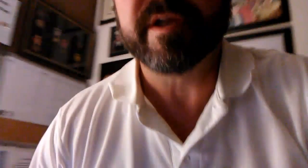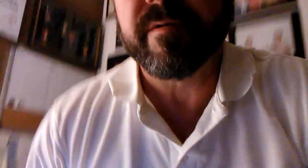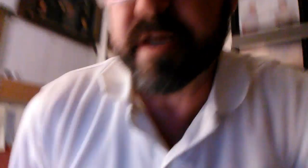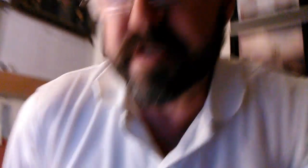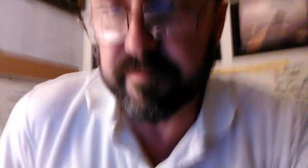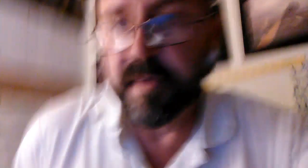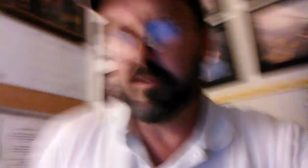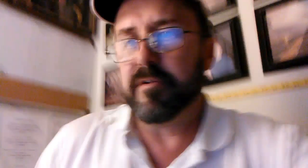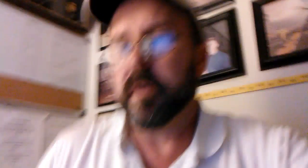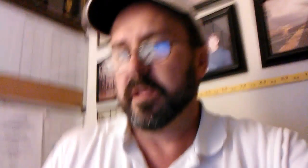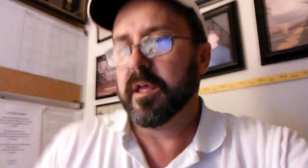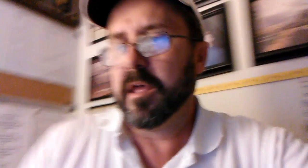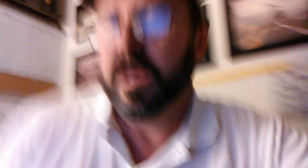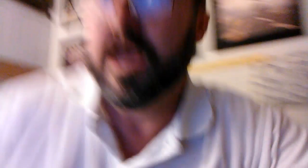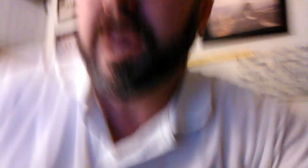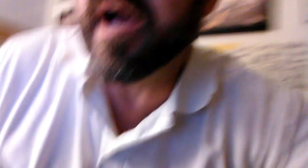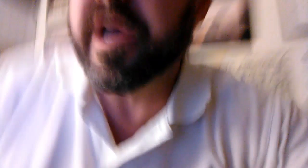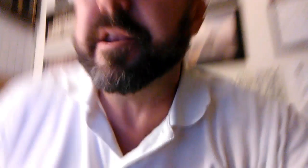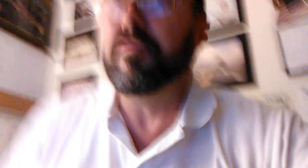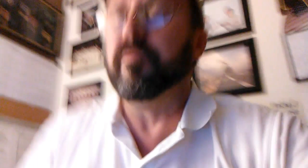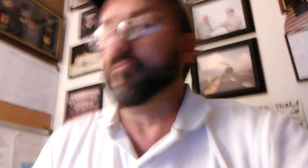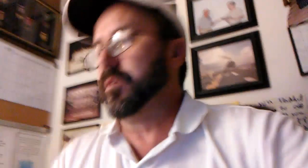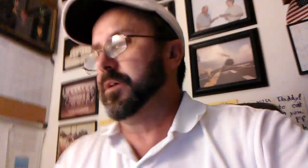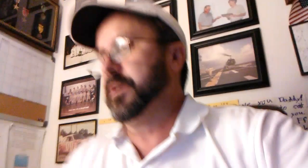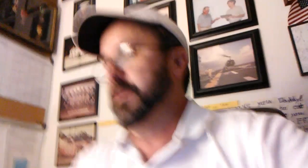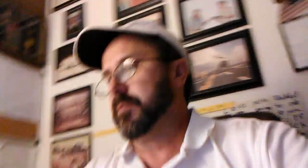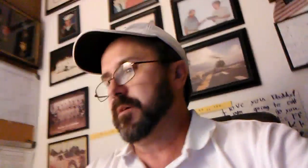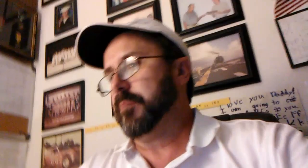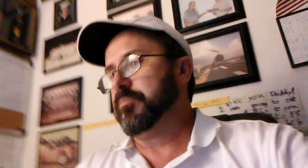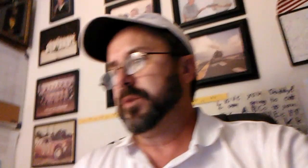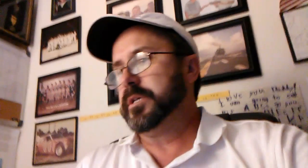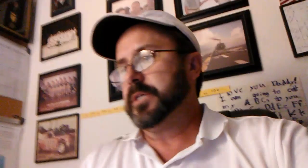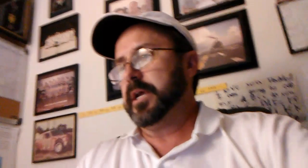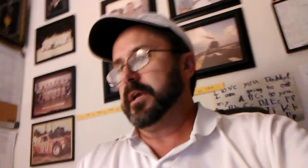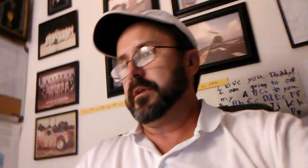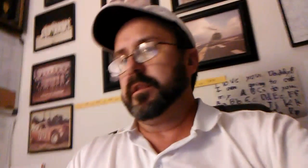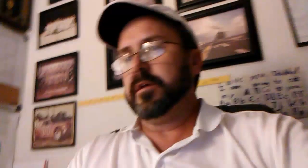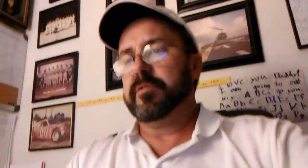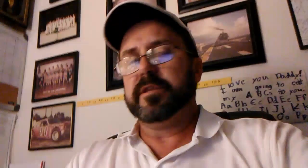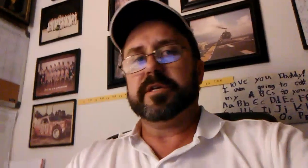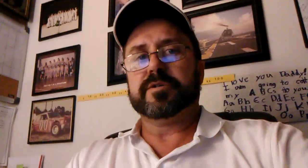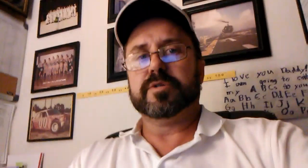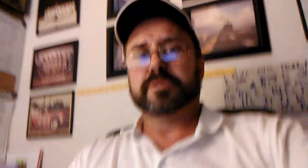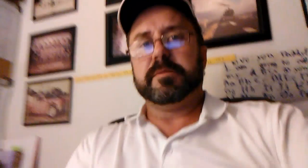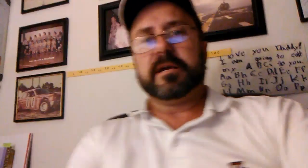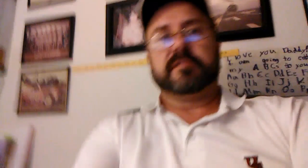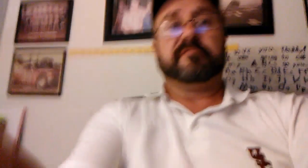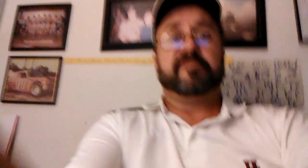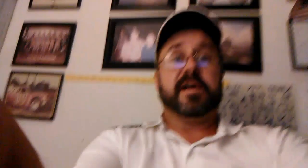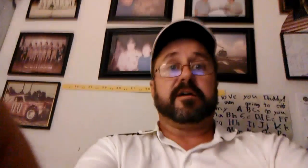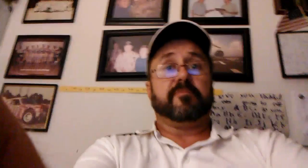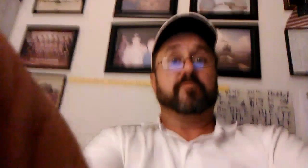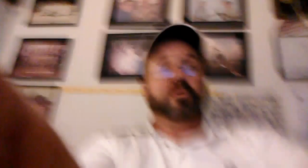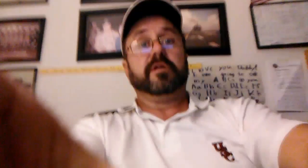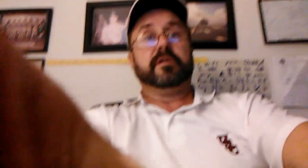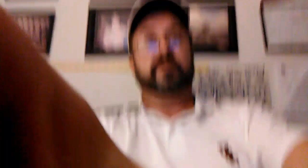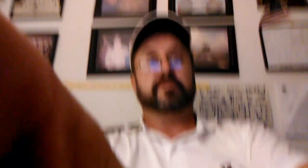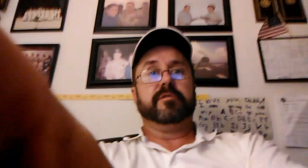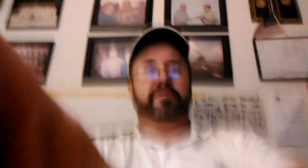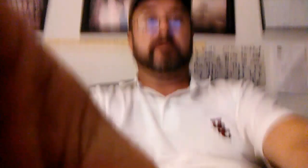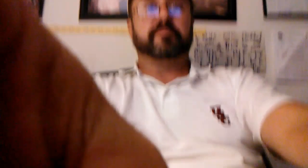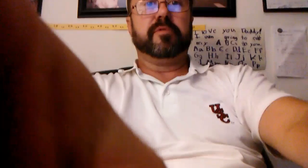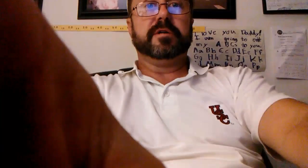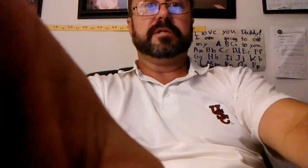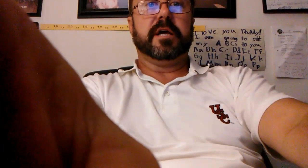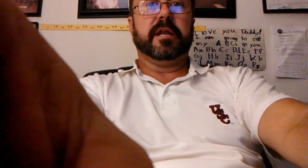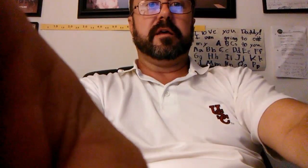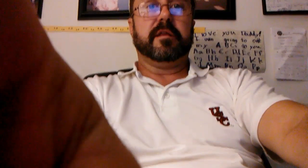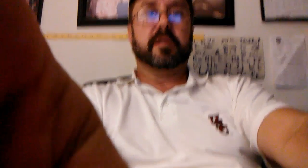generation veteran. I don't really appreciate, you know, the disrespect to the flag. I really don't appreciate it.